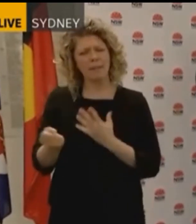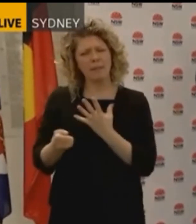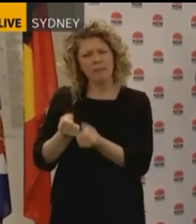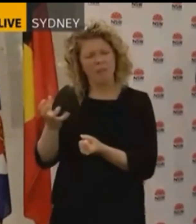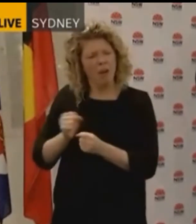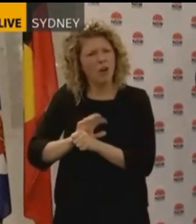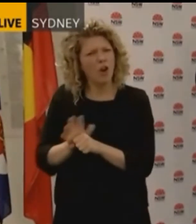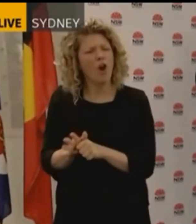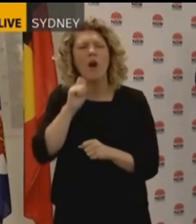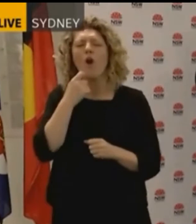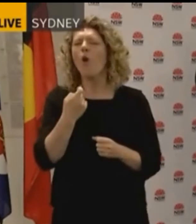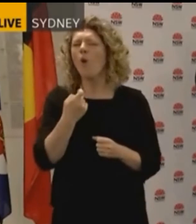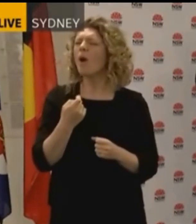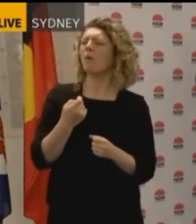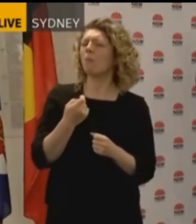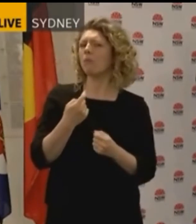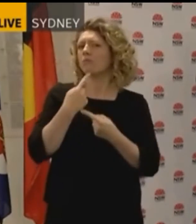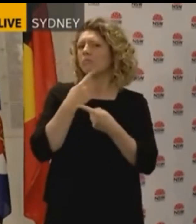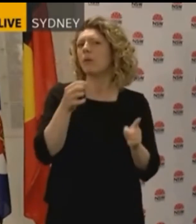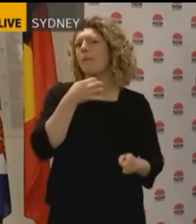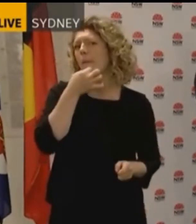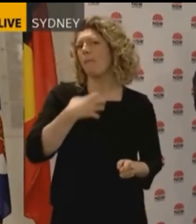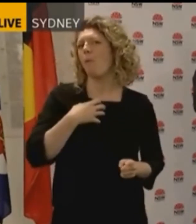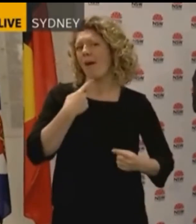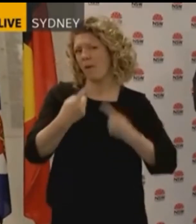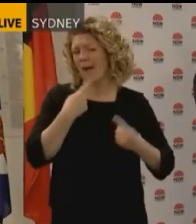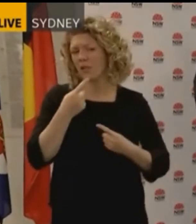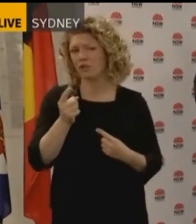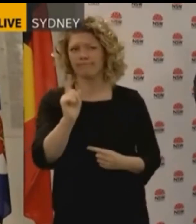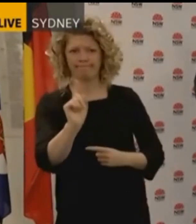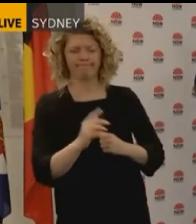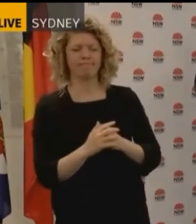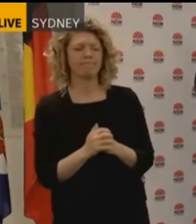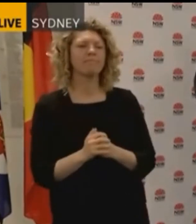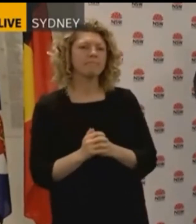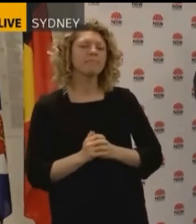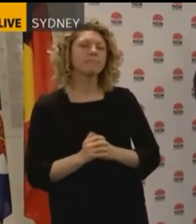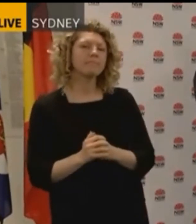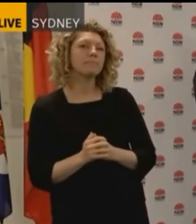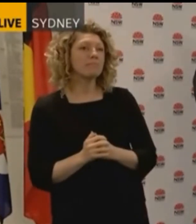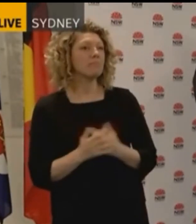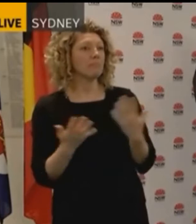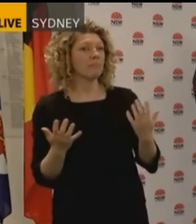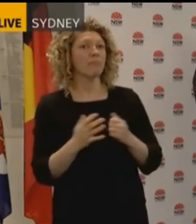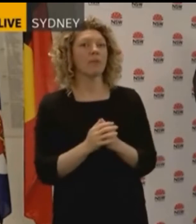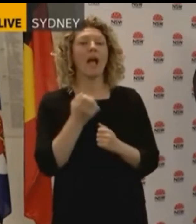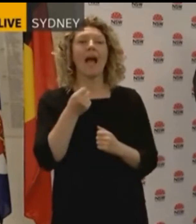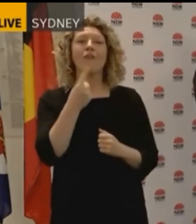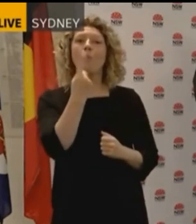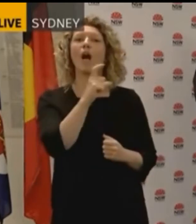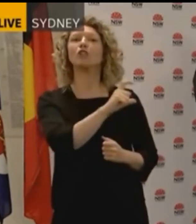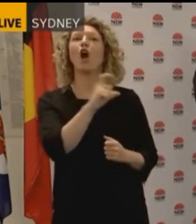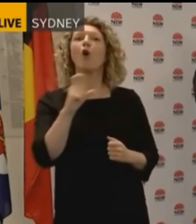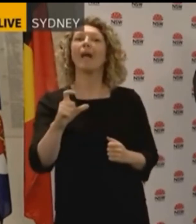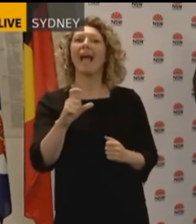we'll update you if there's anything relevant from a health perspective. We have had some additional cases linked to the Great Beginnings Child